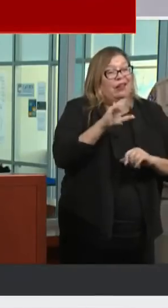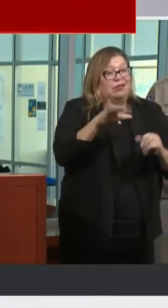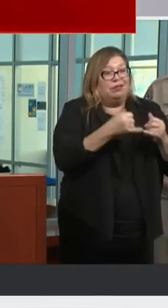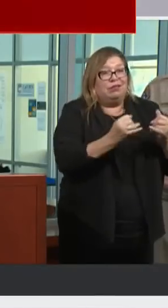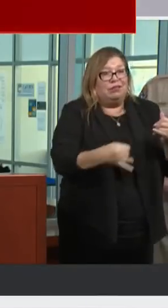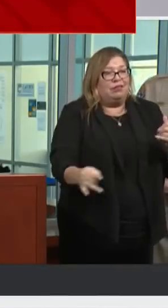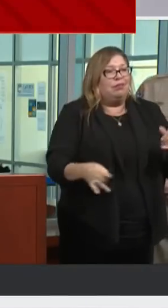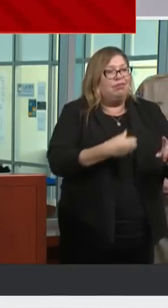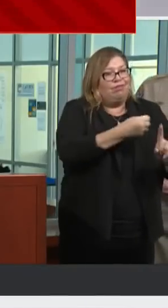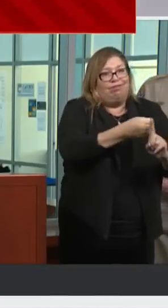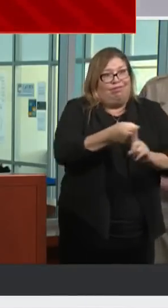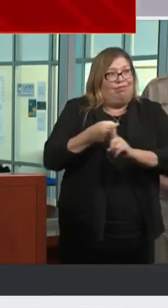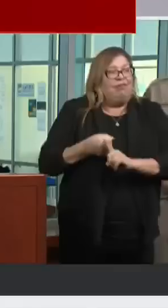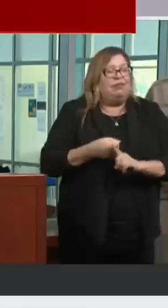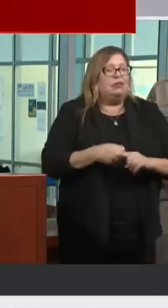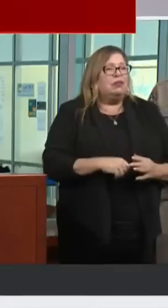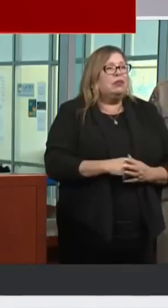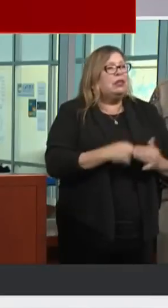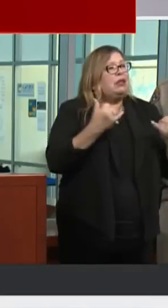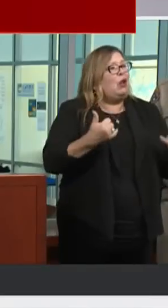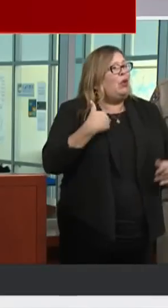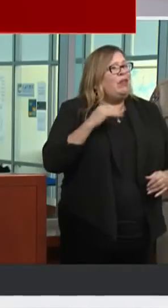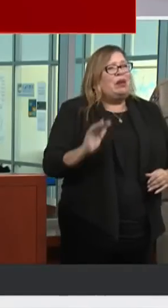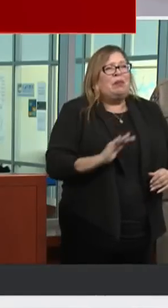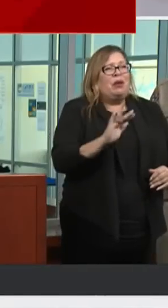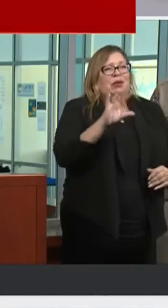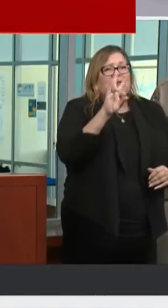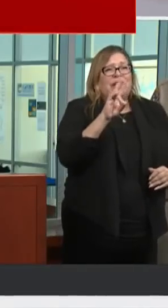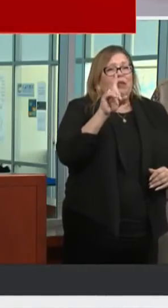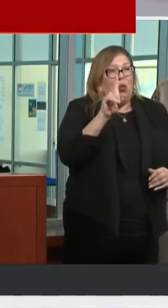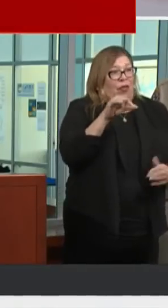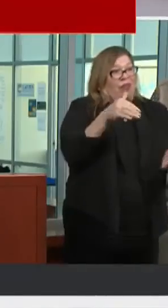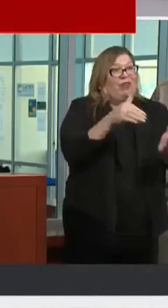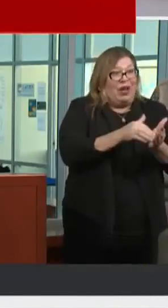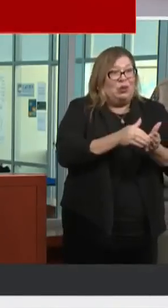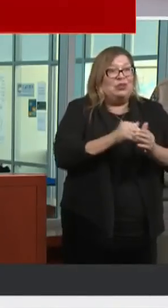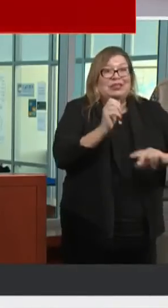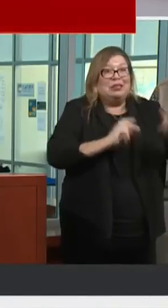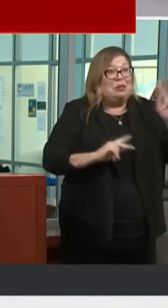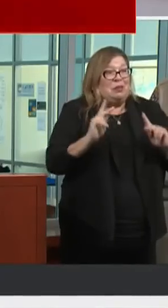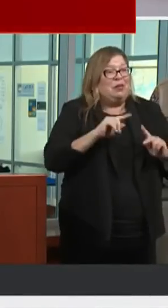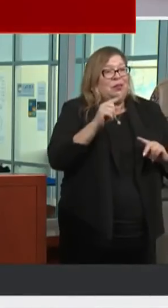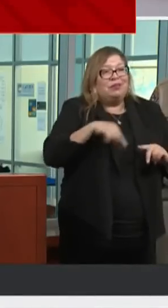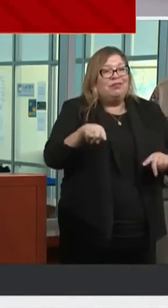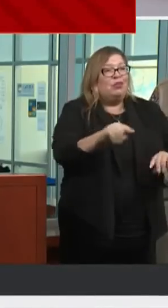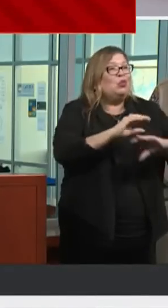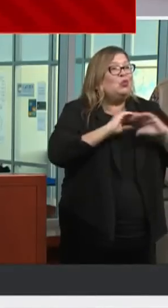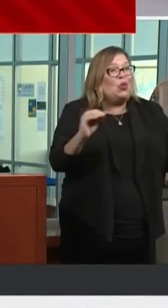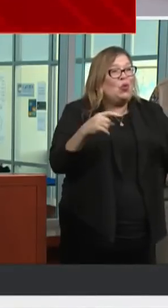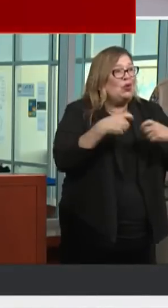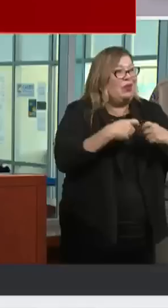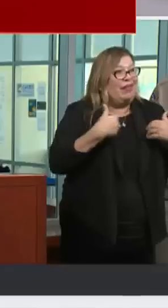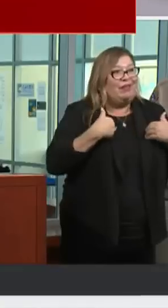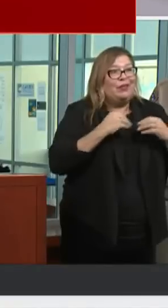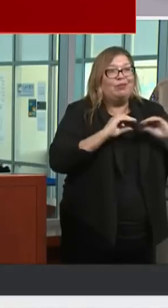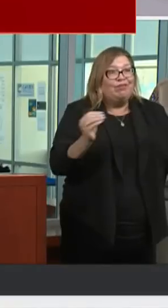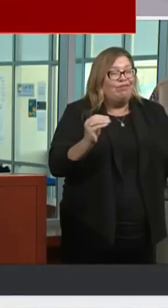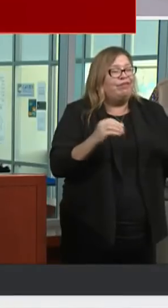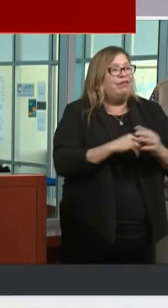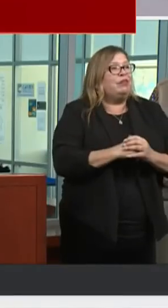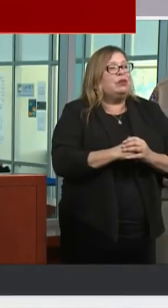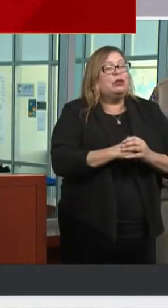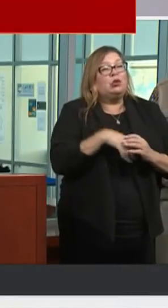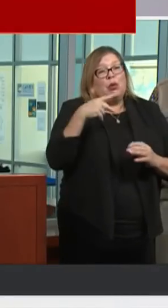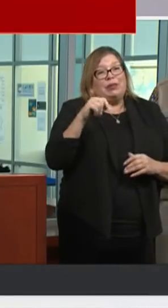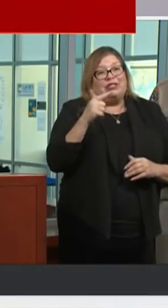At this point, there's some 71,000 people that still are without power. And PG&E,